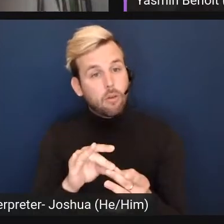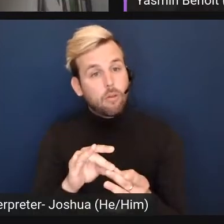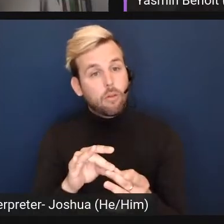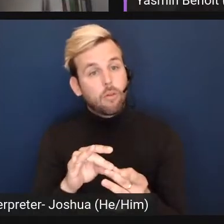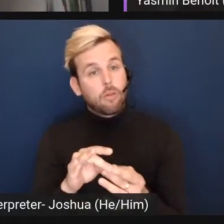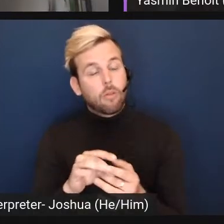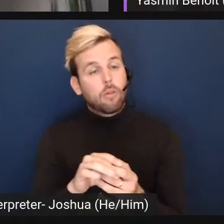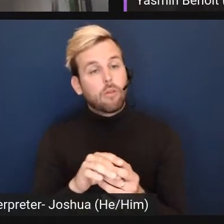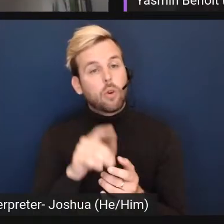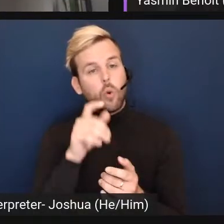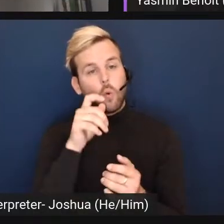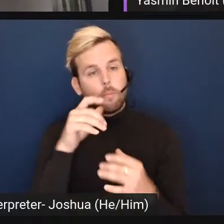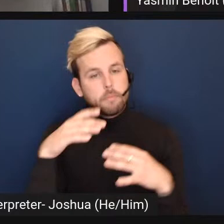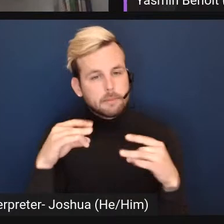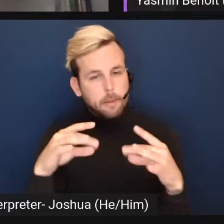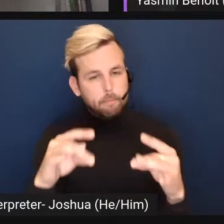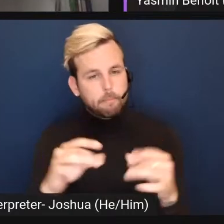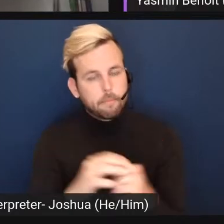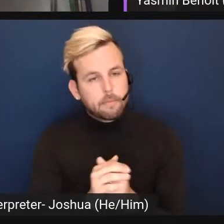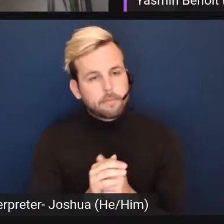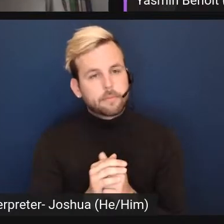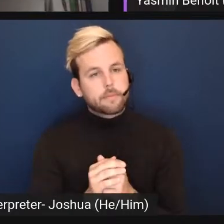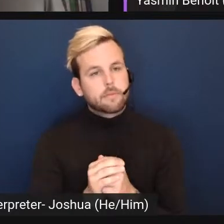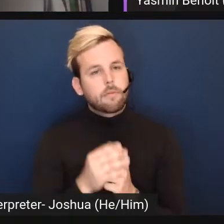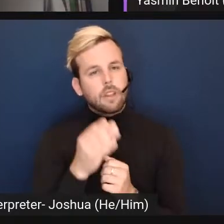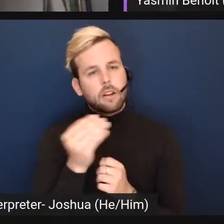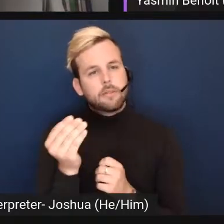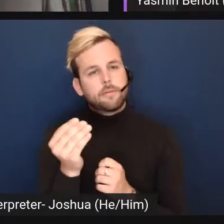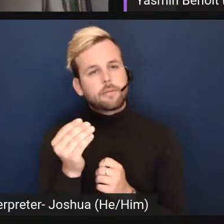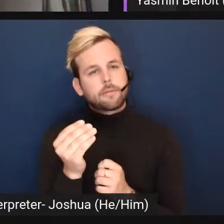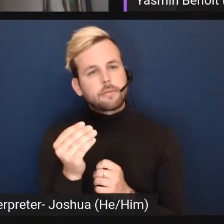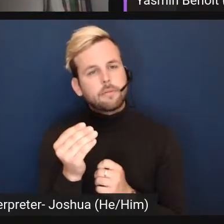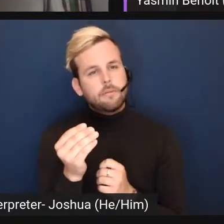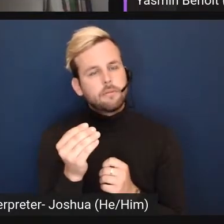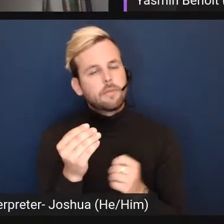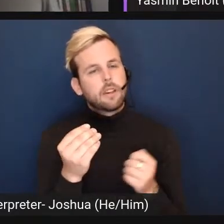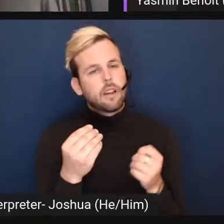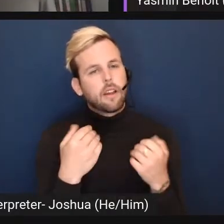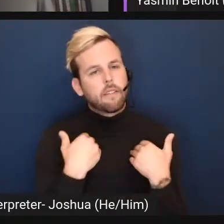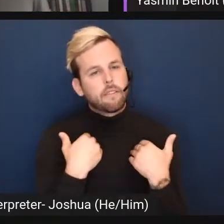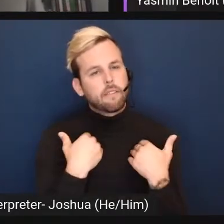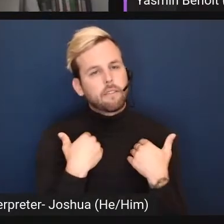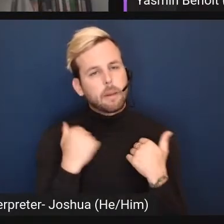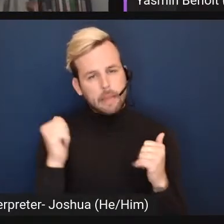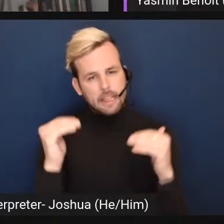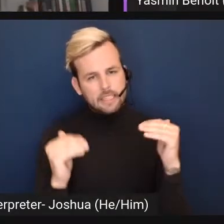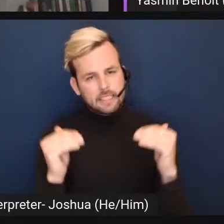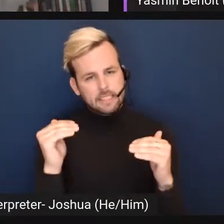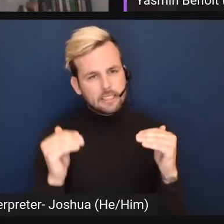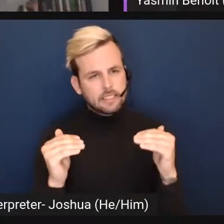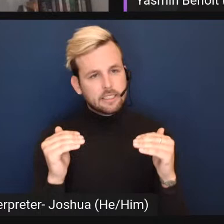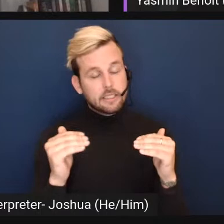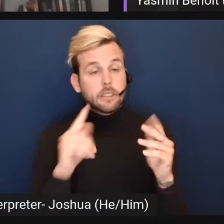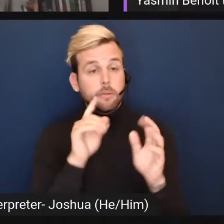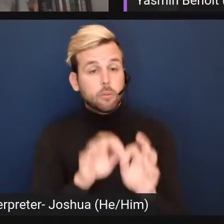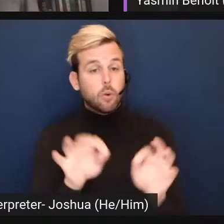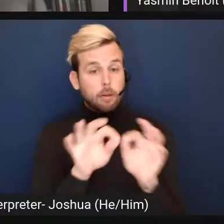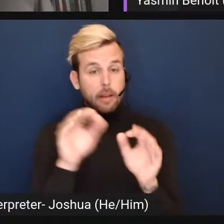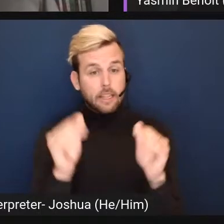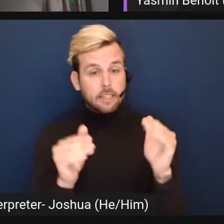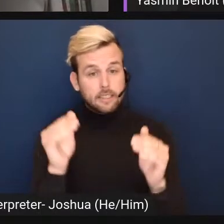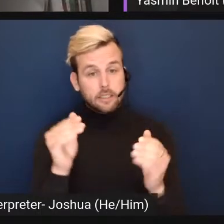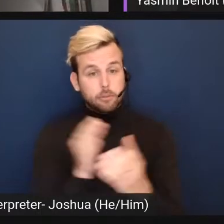who picks them up um and there is a balance and i think it's an important balance